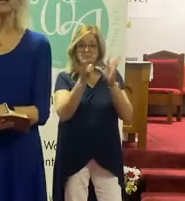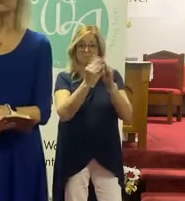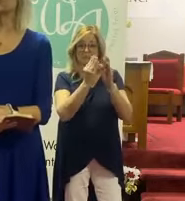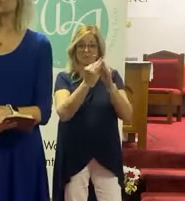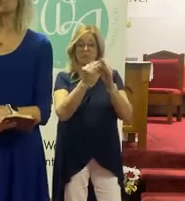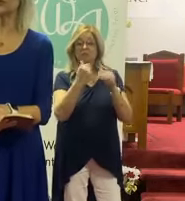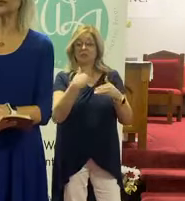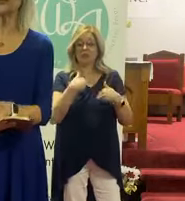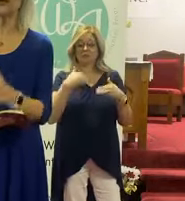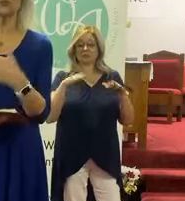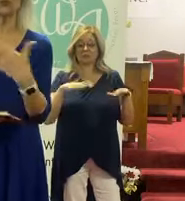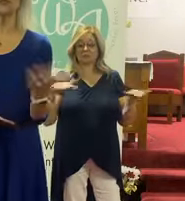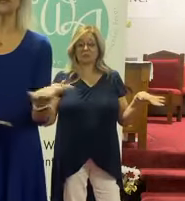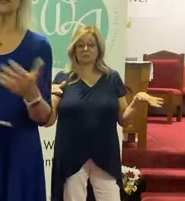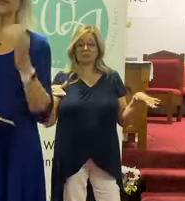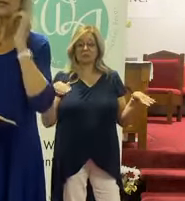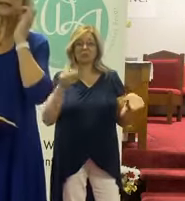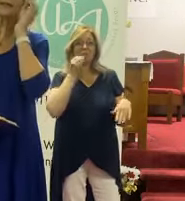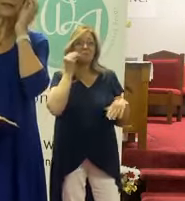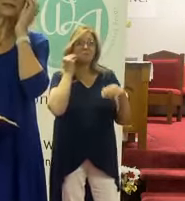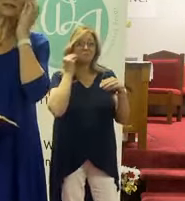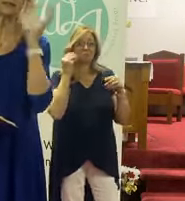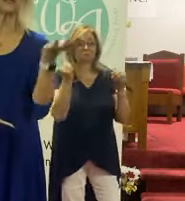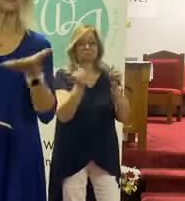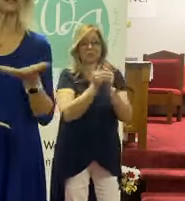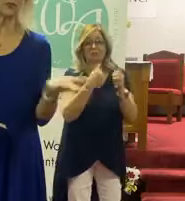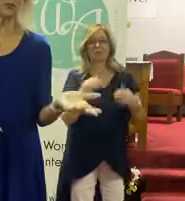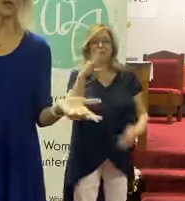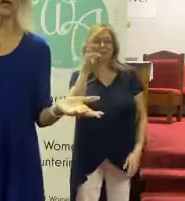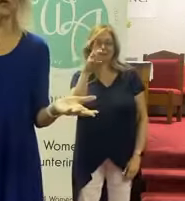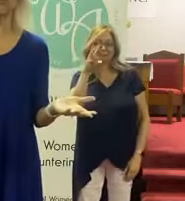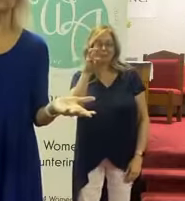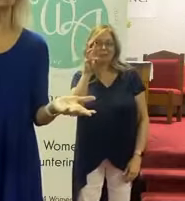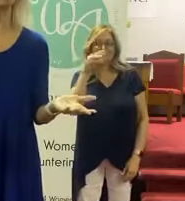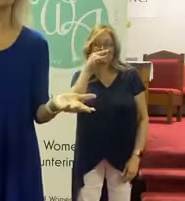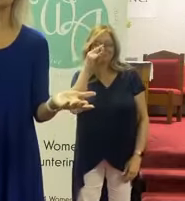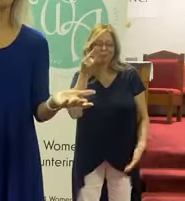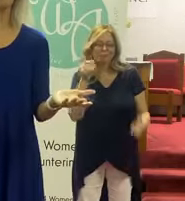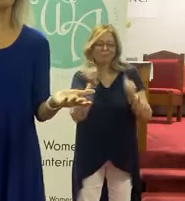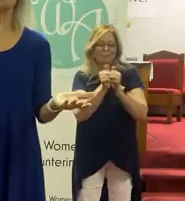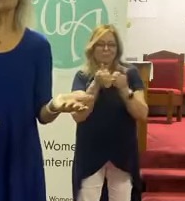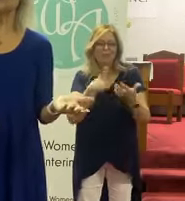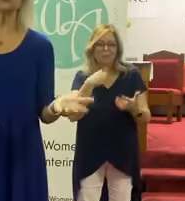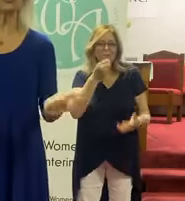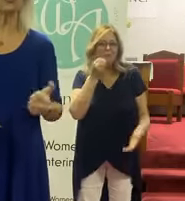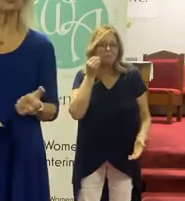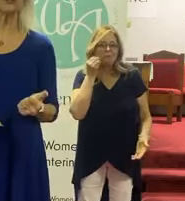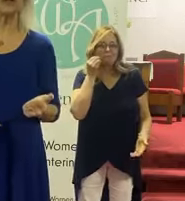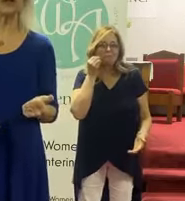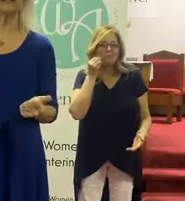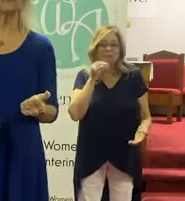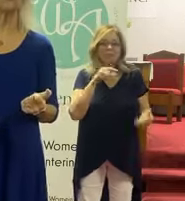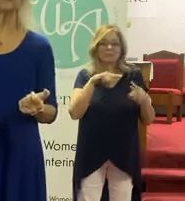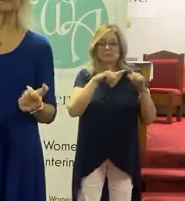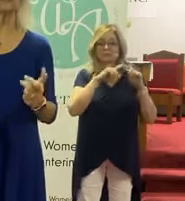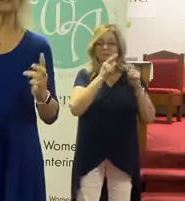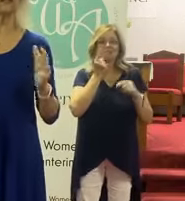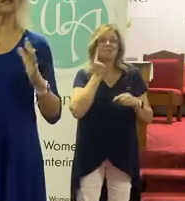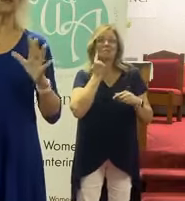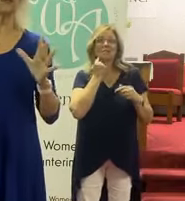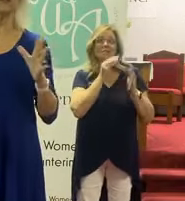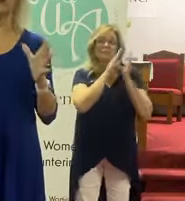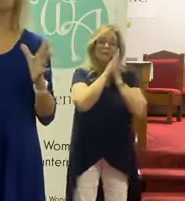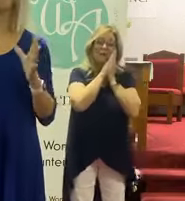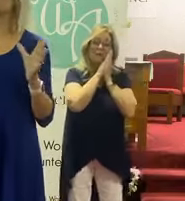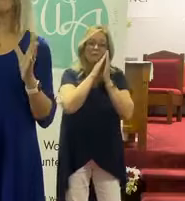And I had their children in the home with me. So I think I had six kids with me at home. And they had just gone to bed. And all of a sudden,